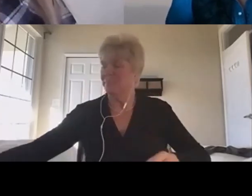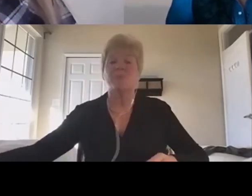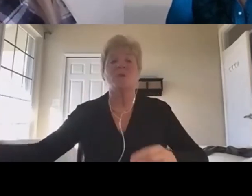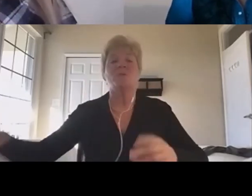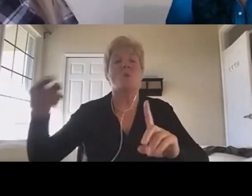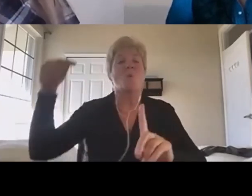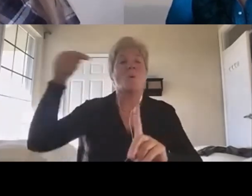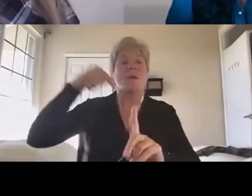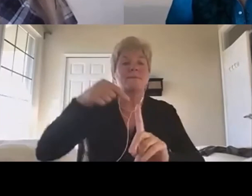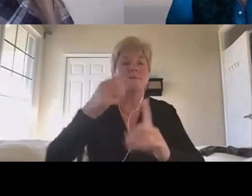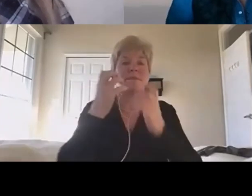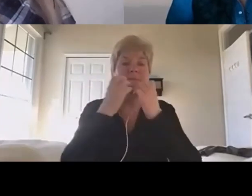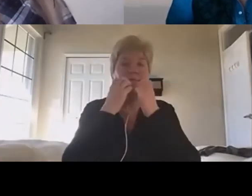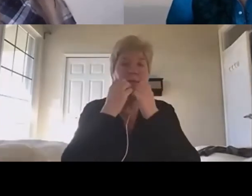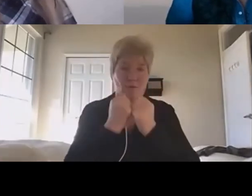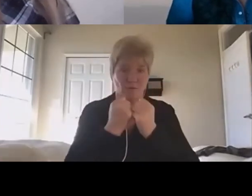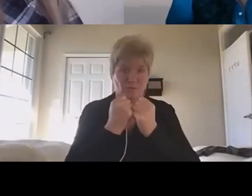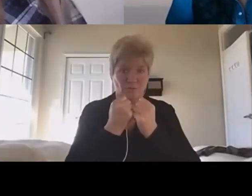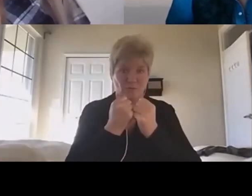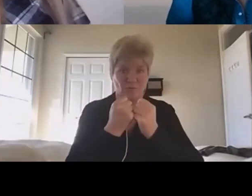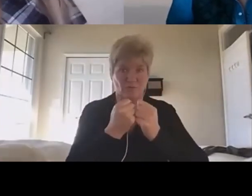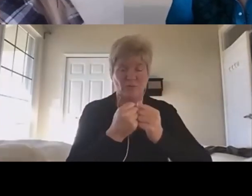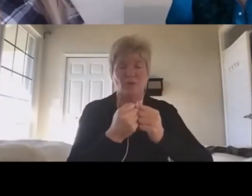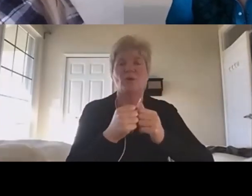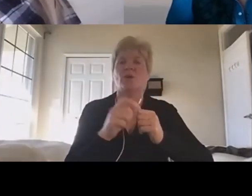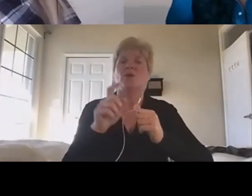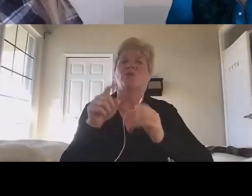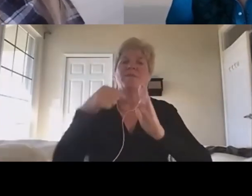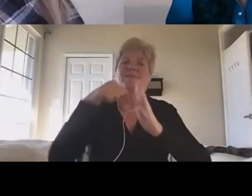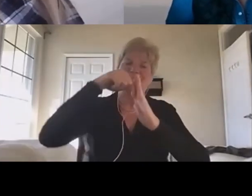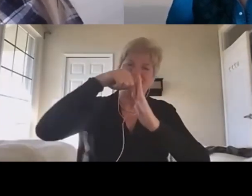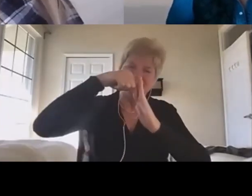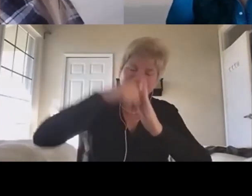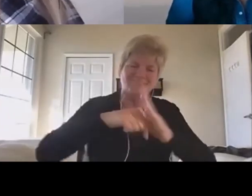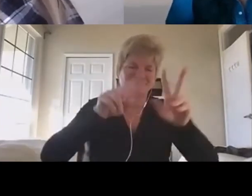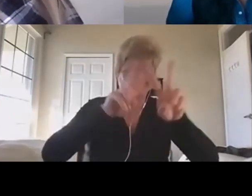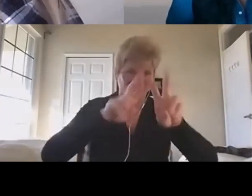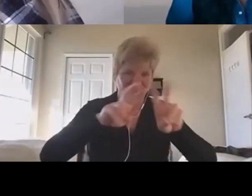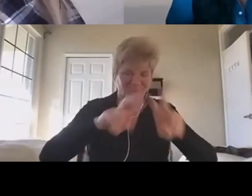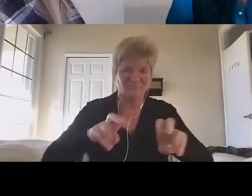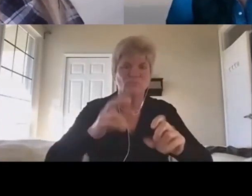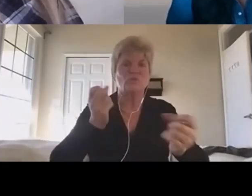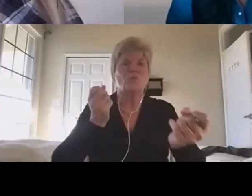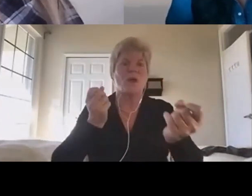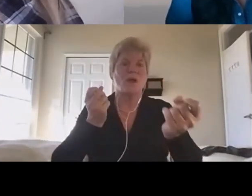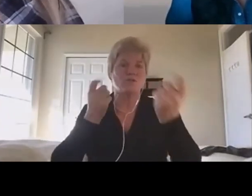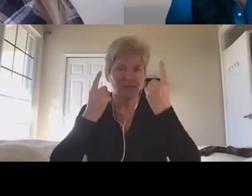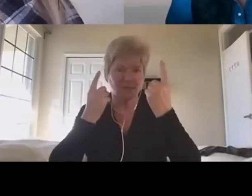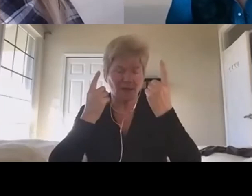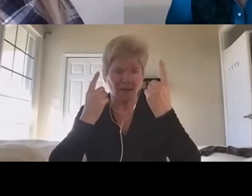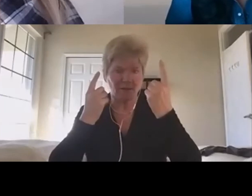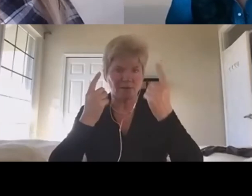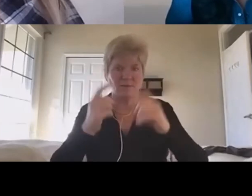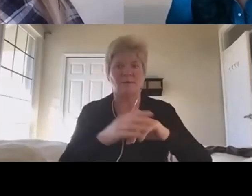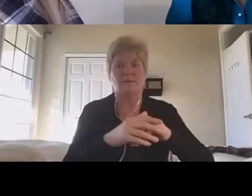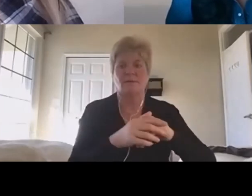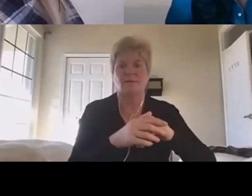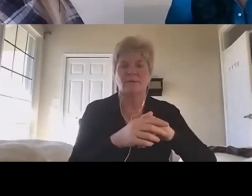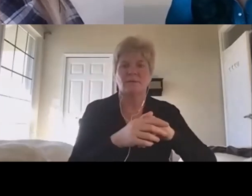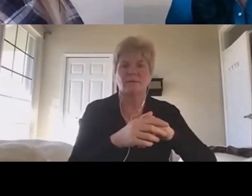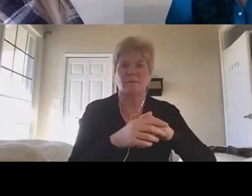is you've got to dive deep and understand them because they're generally not